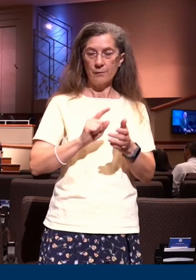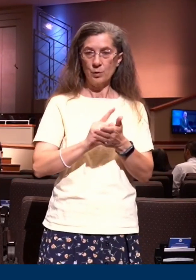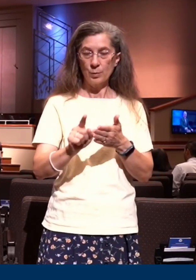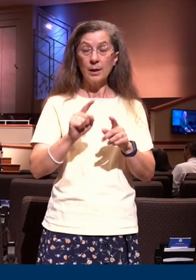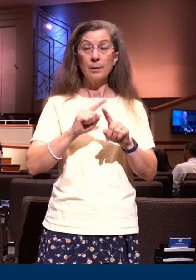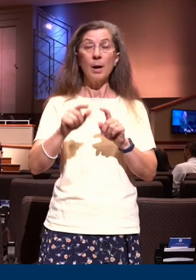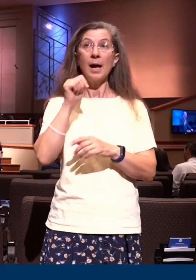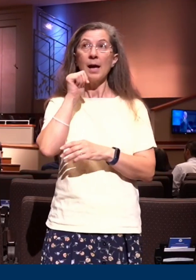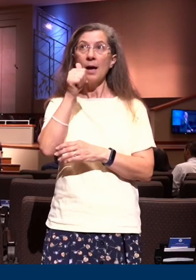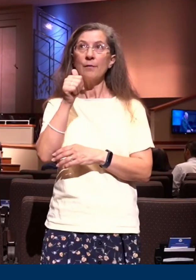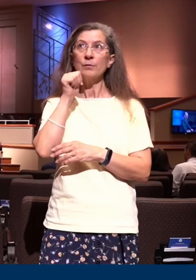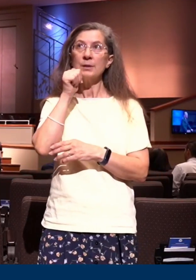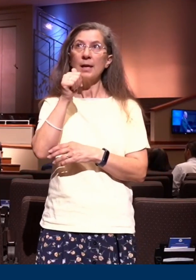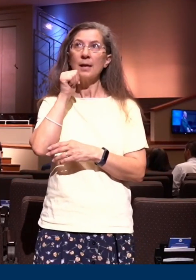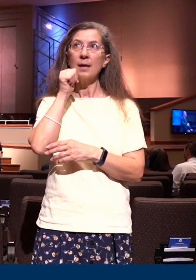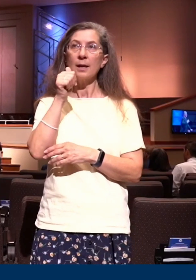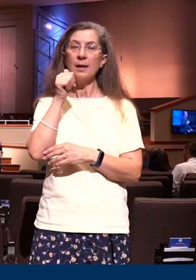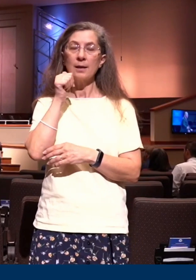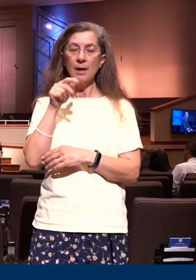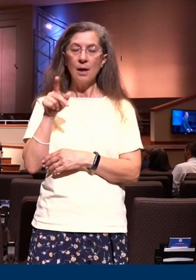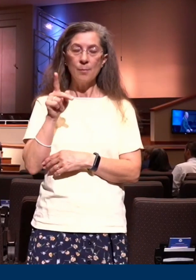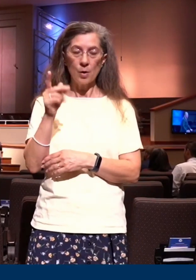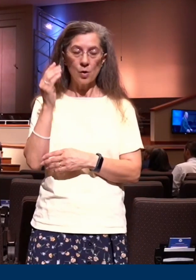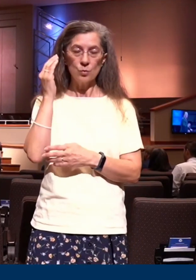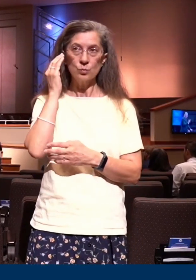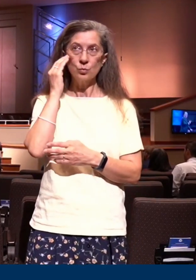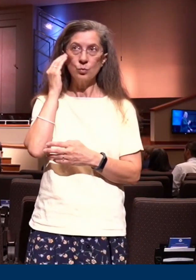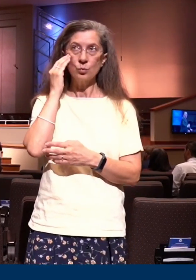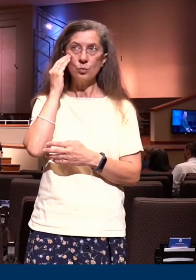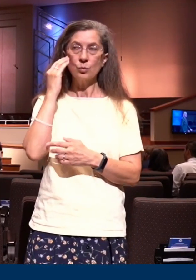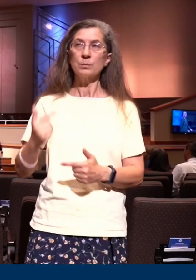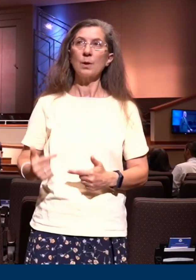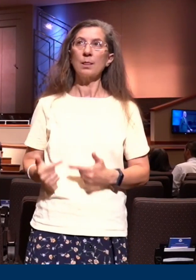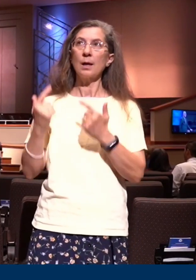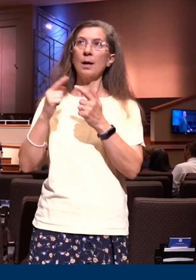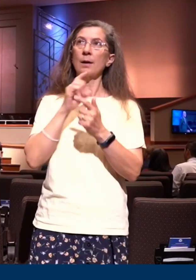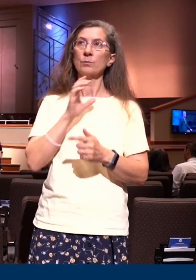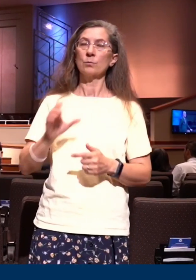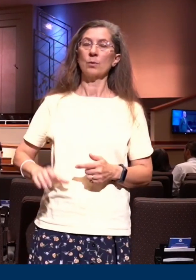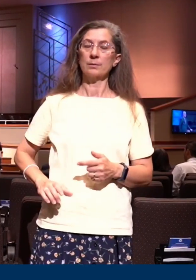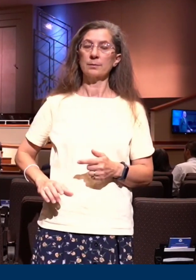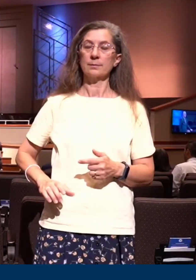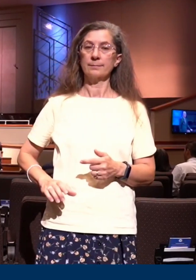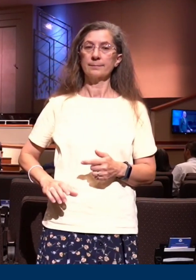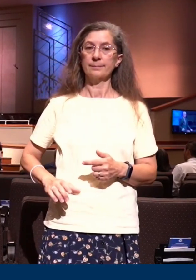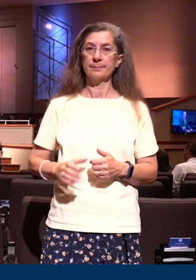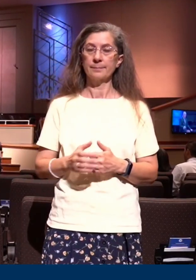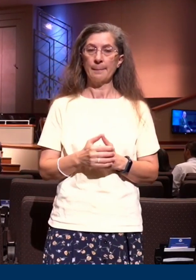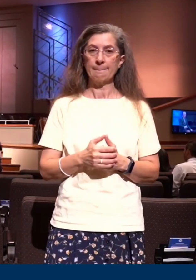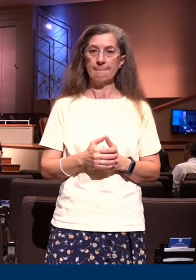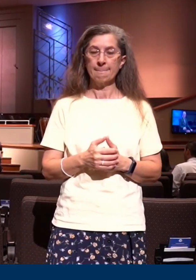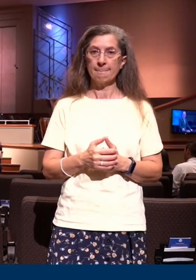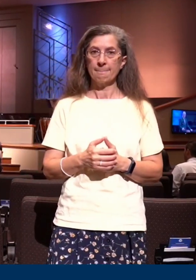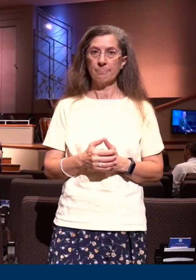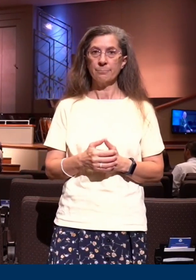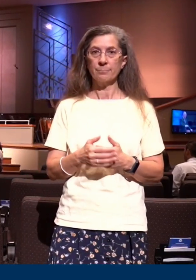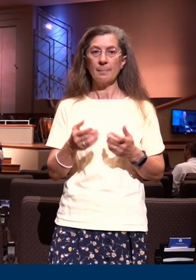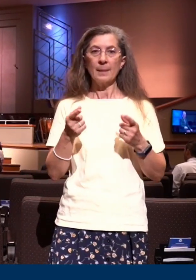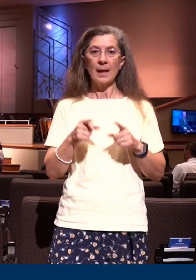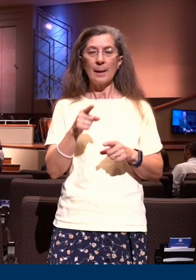himself dead to sin and alive unto Christ and I can tell you something that when sin plagues you or a bad attitude plagues you